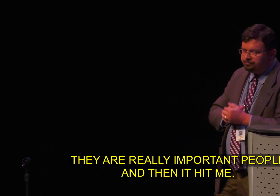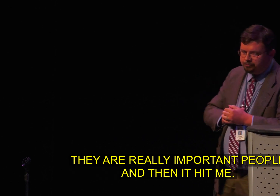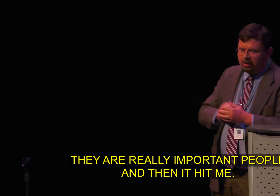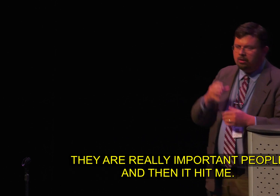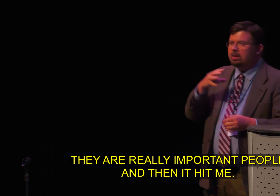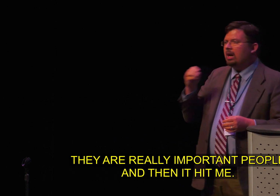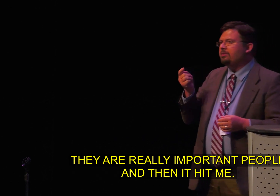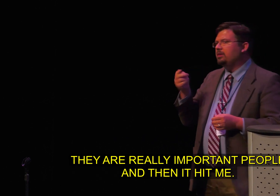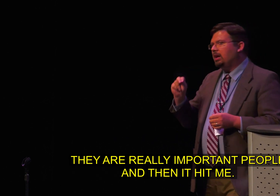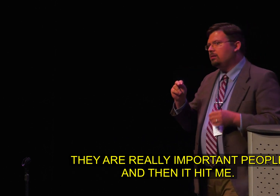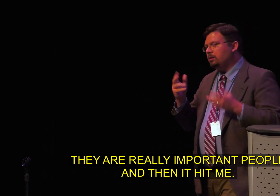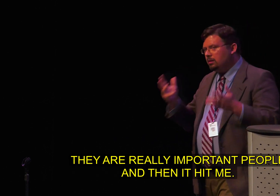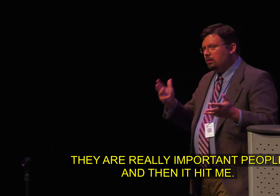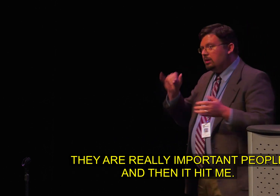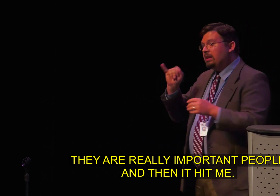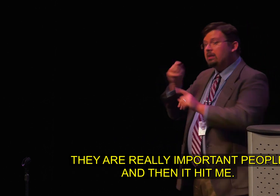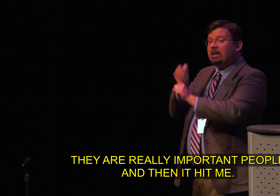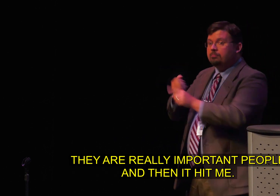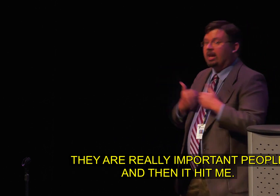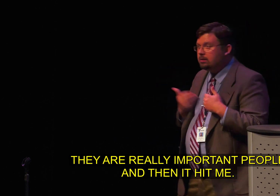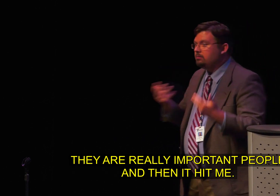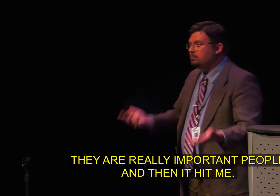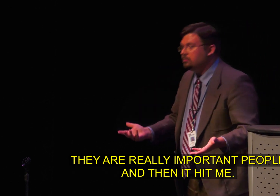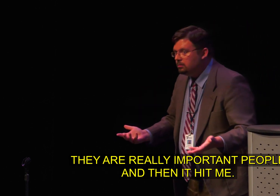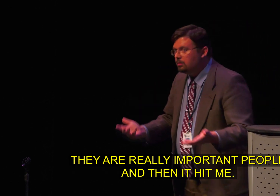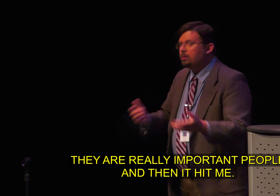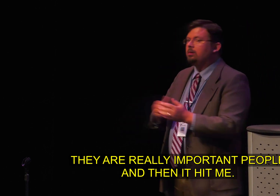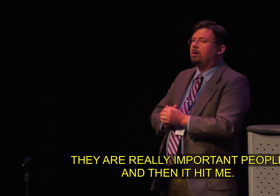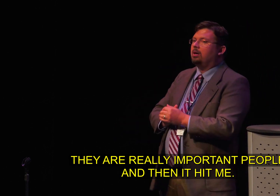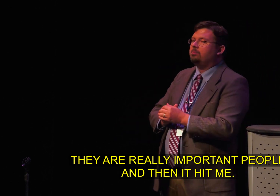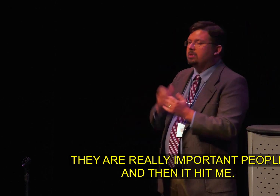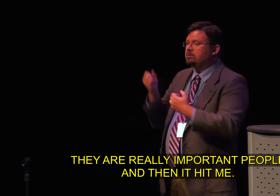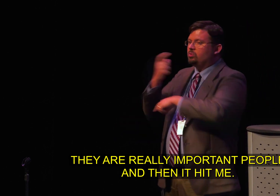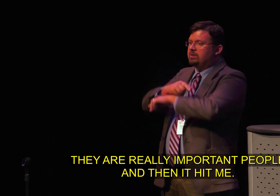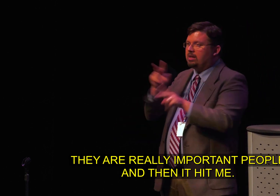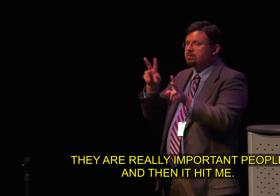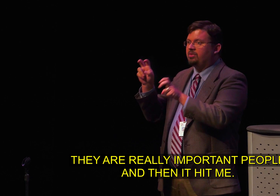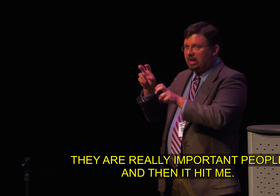They are really important people. And then it hit me.